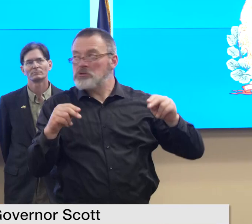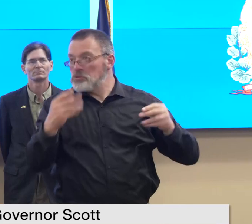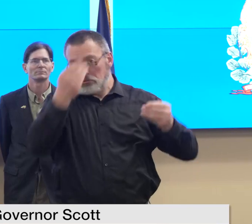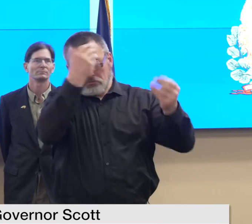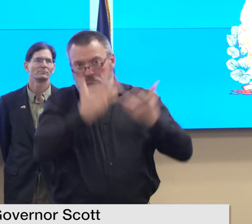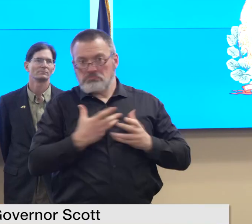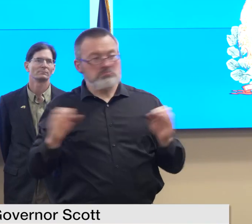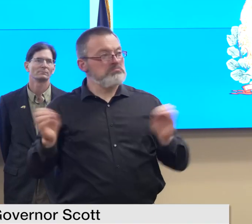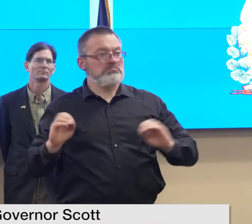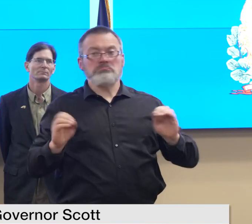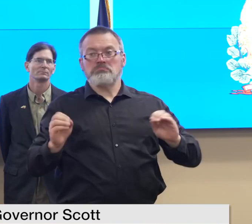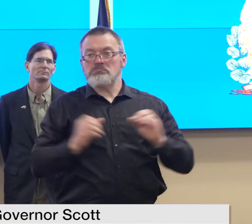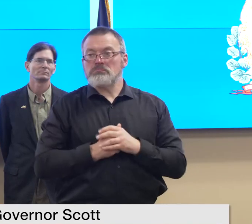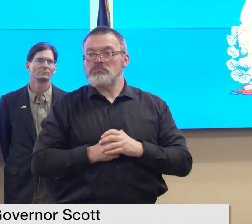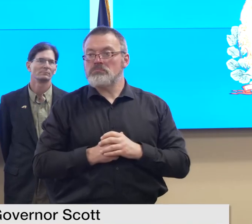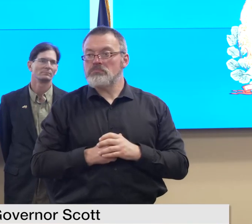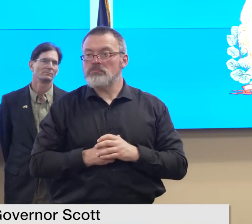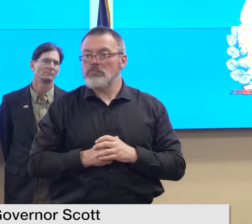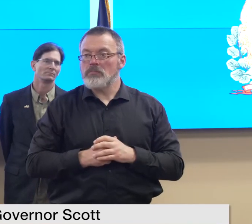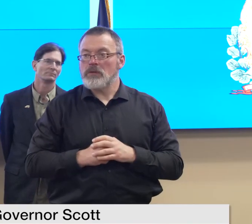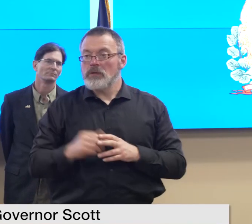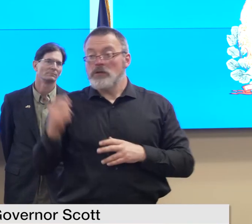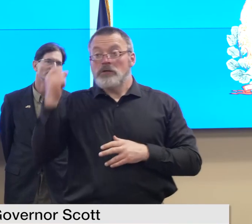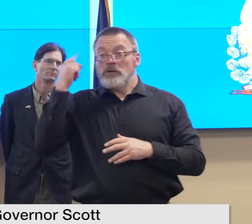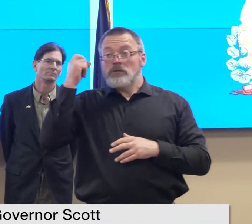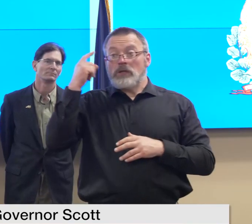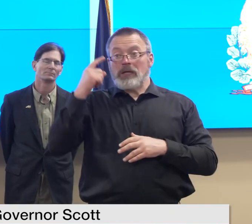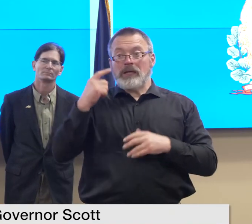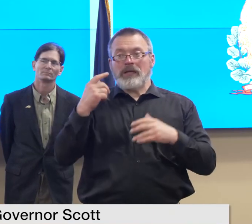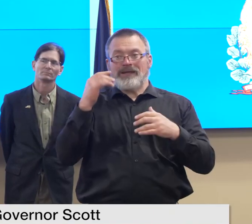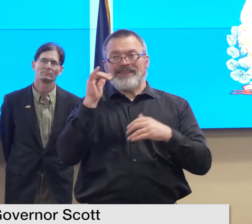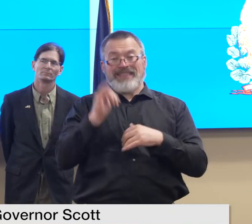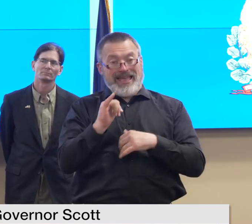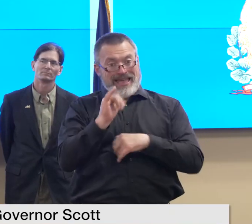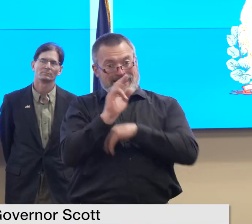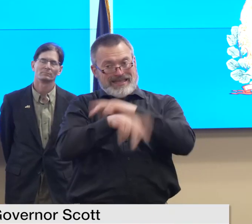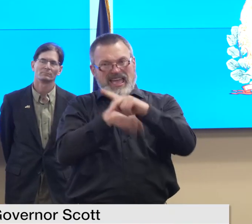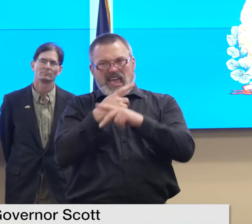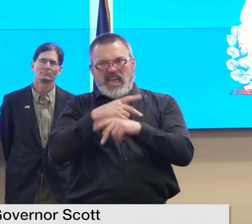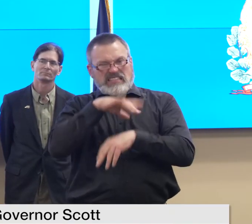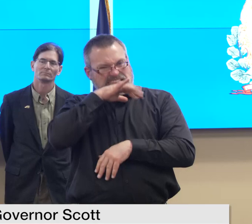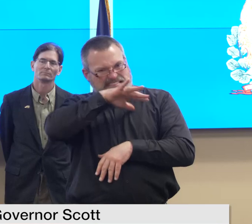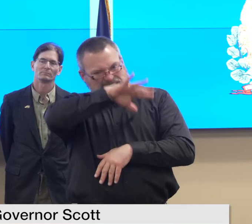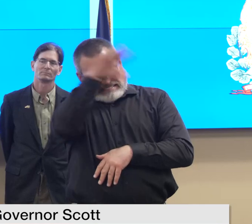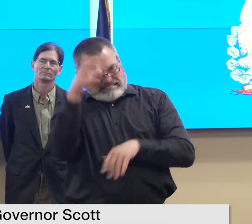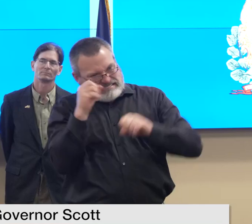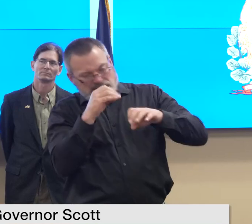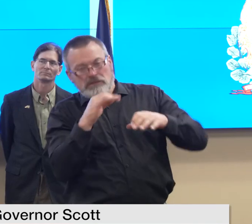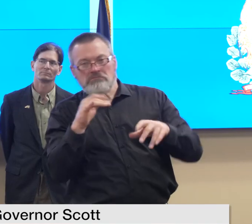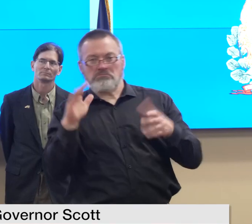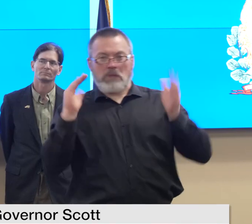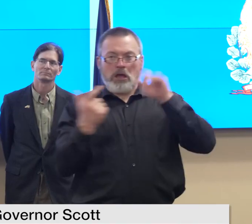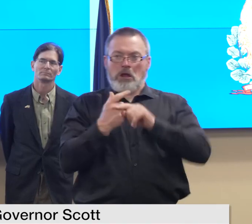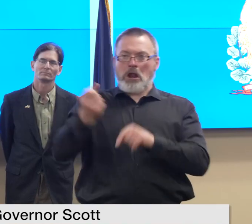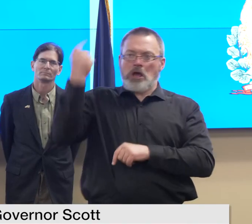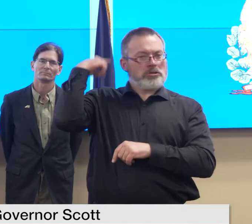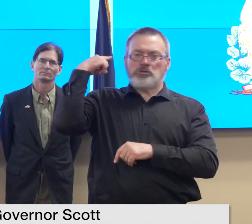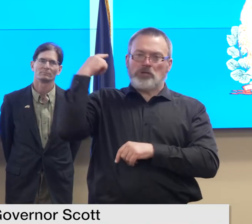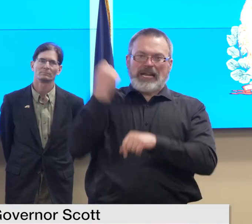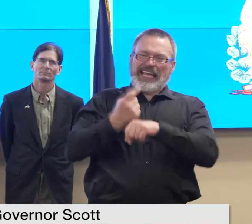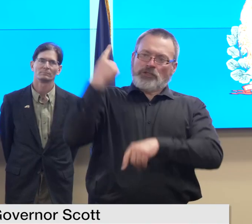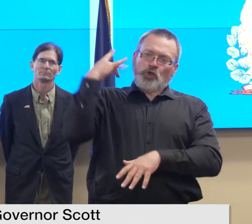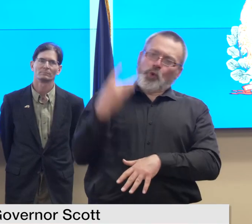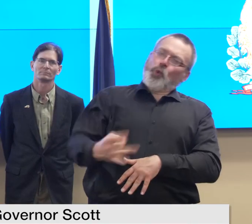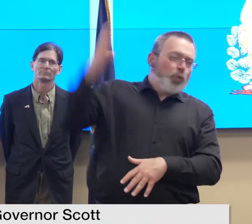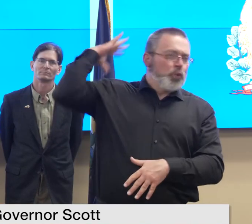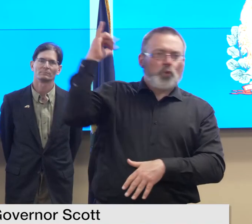but there doesn't seem to be as much of that type of debris in this storm as it was because of montpelier's damage